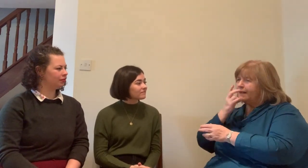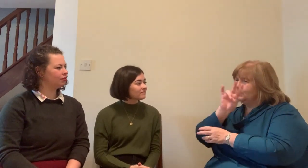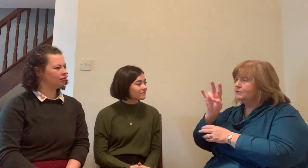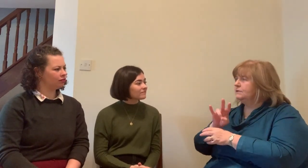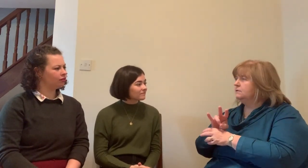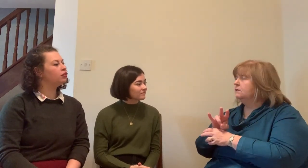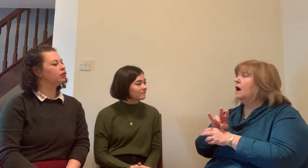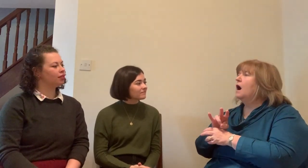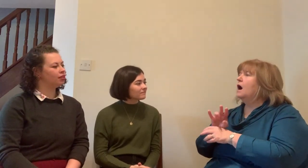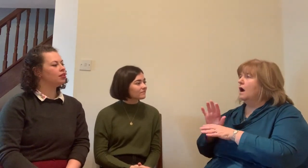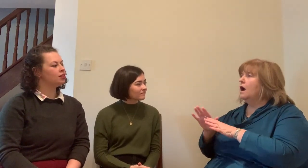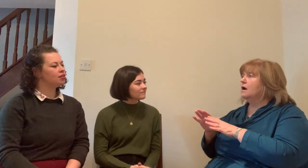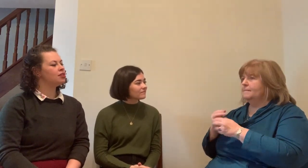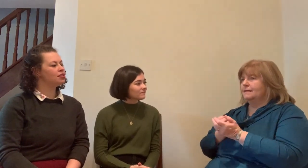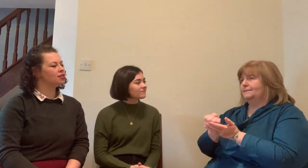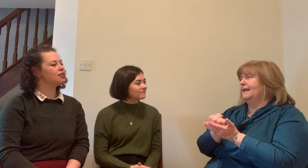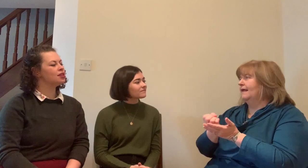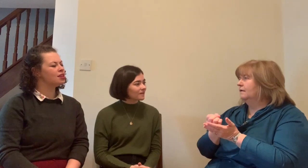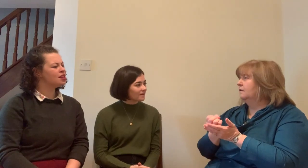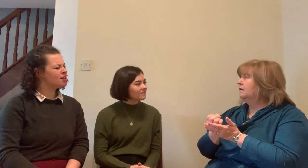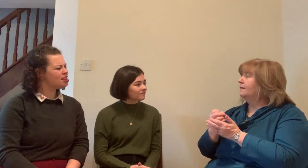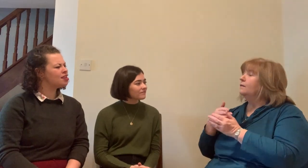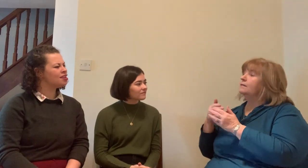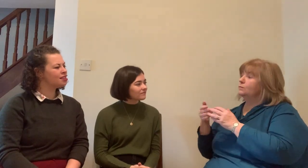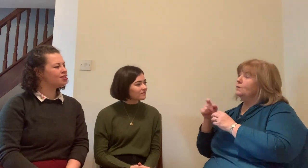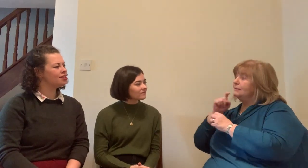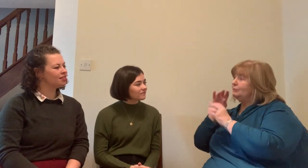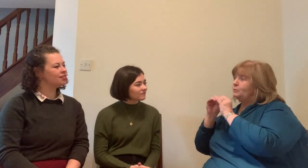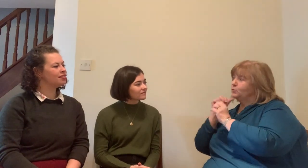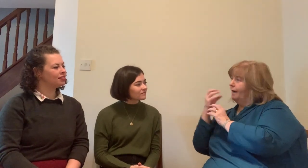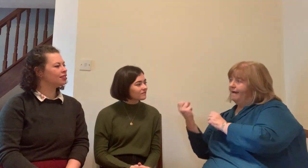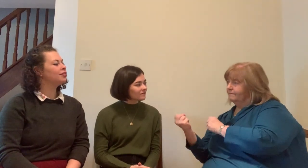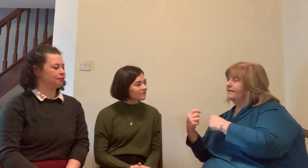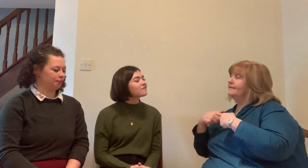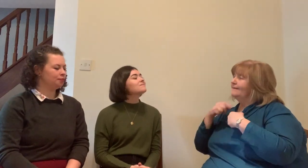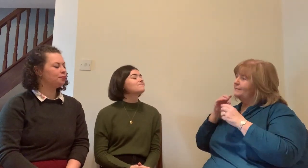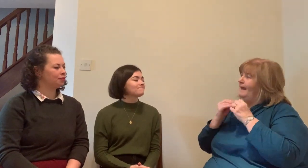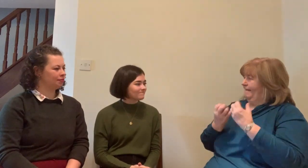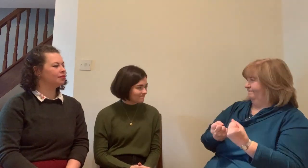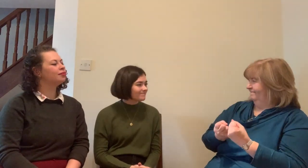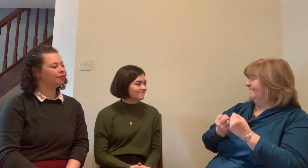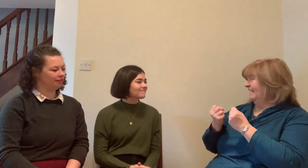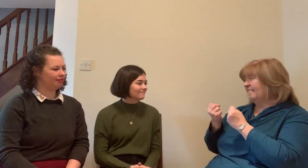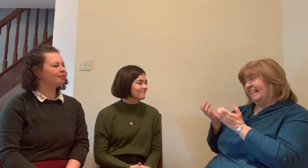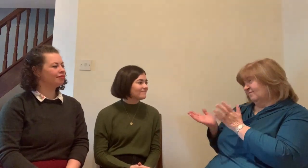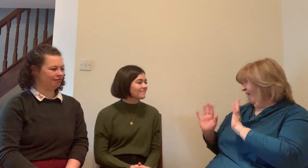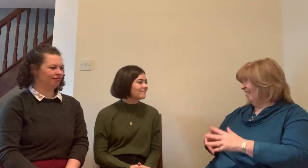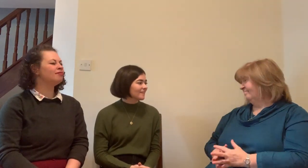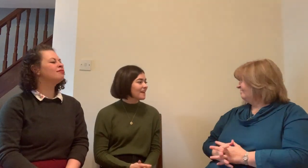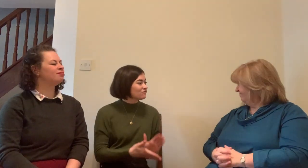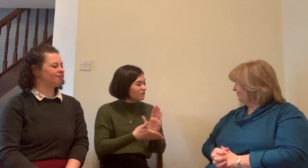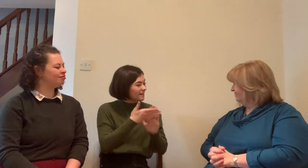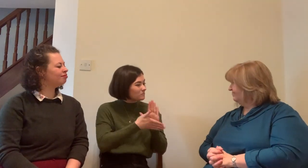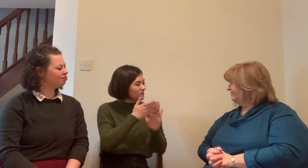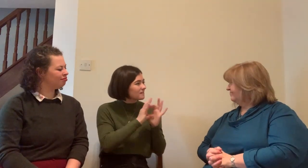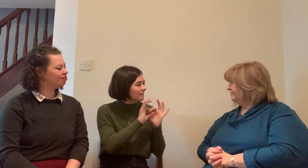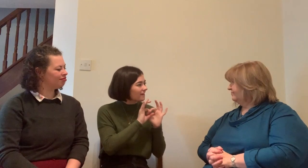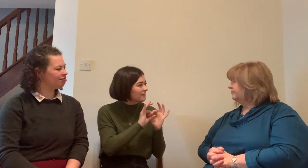you know you as a deaf individual from the deaf community how do you know the boundaries